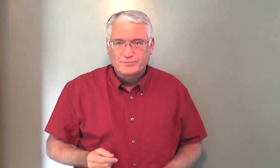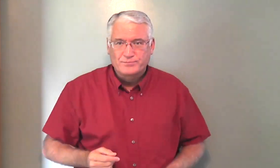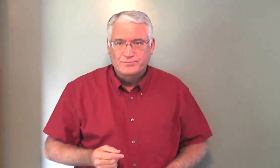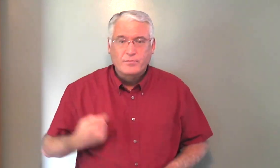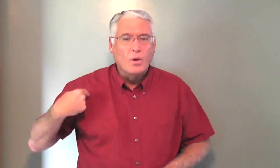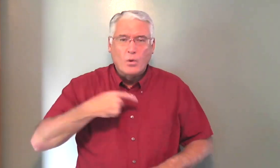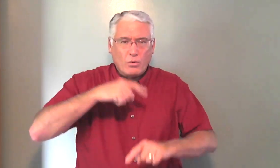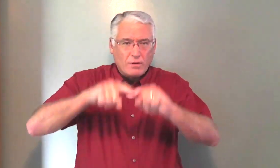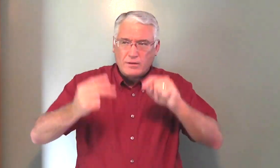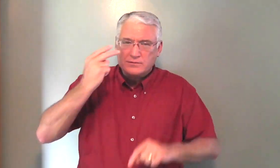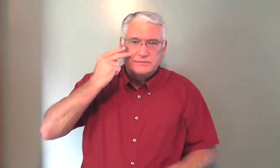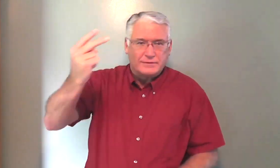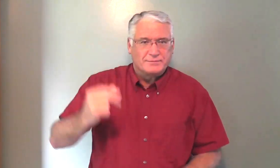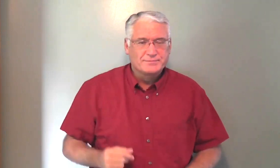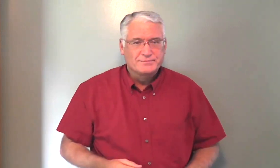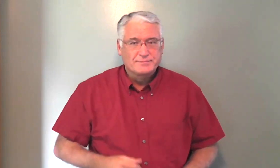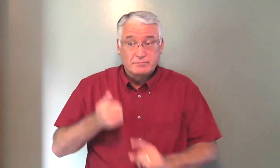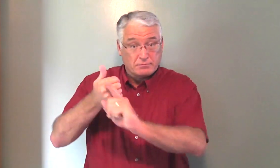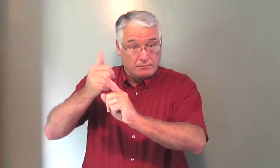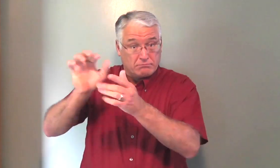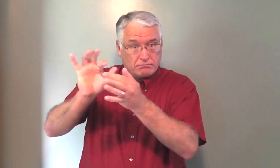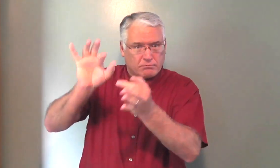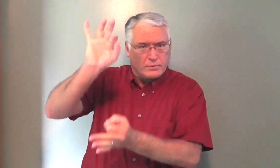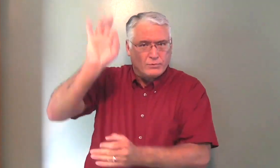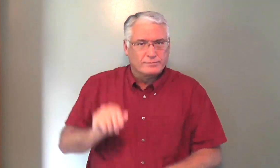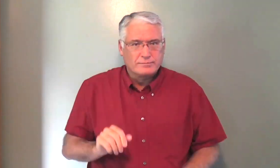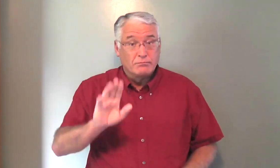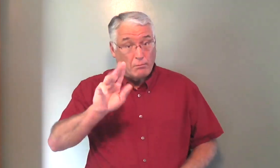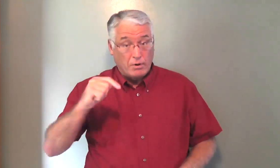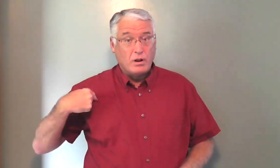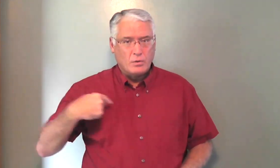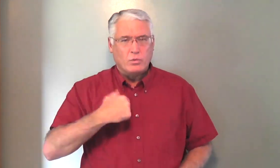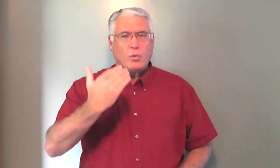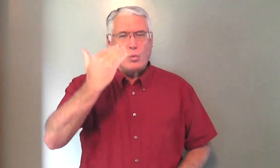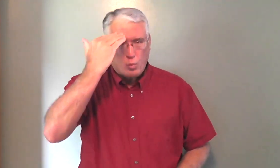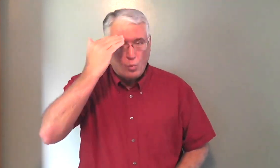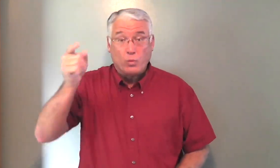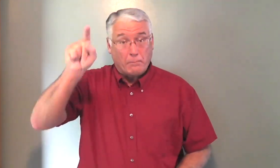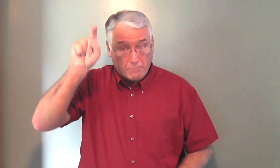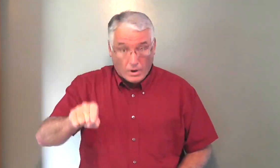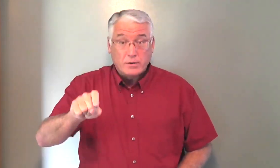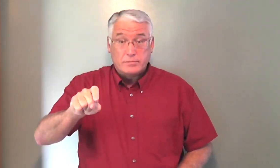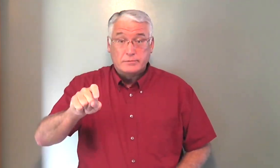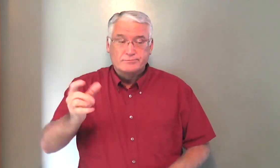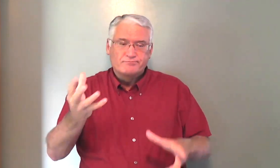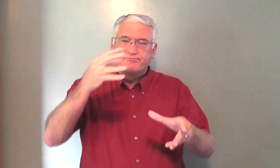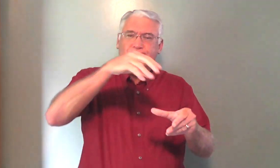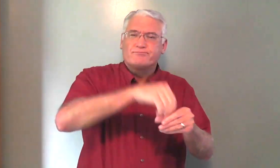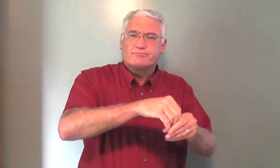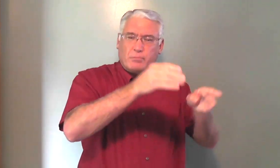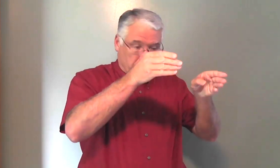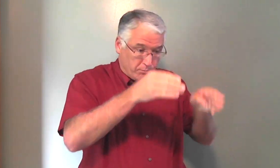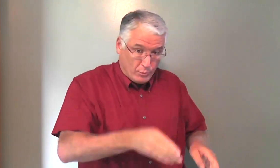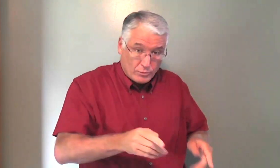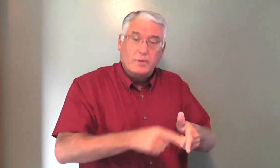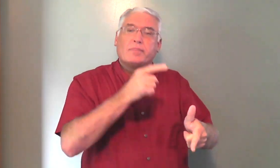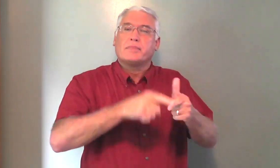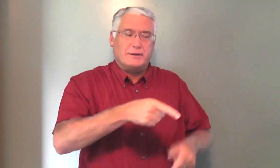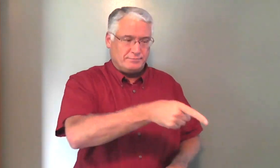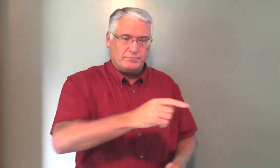don't know. We can't see it. We do know that the Holy Spirit, We know that it must be involved in a